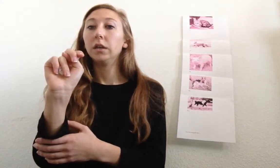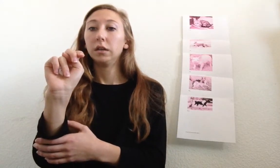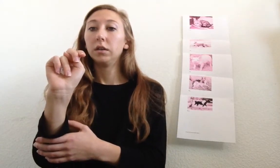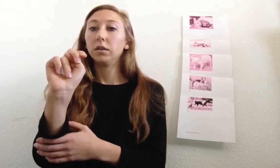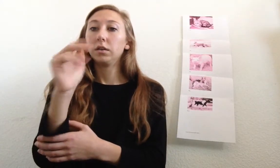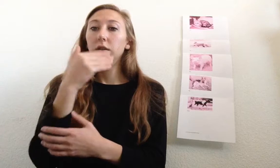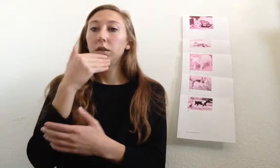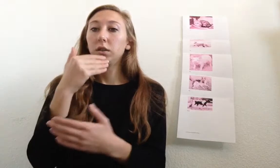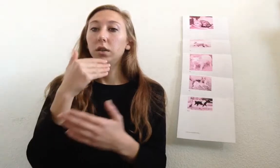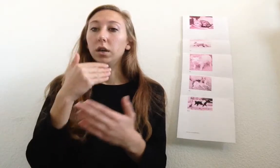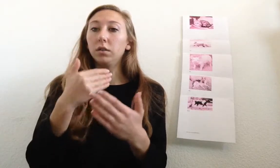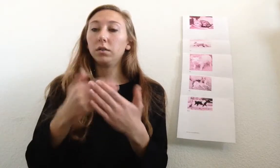Good.